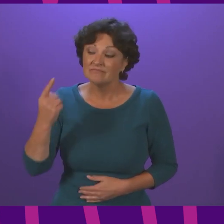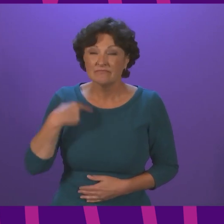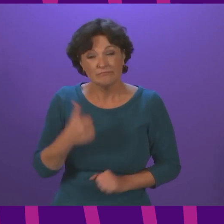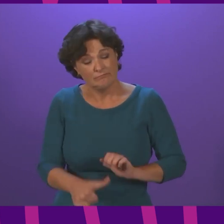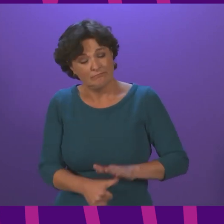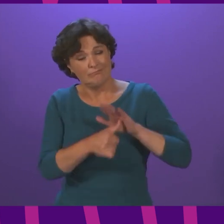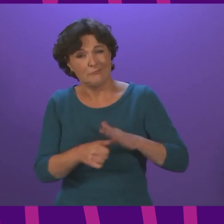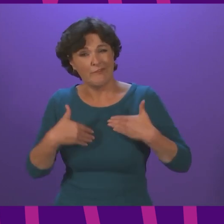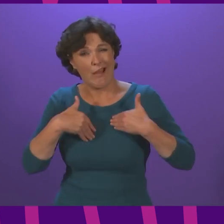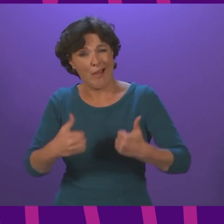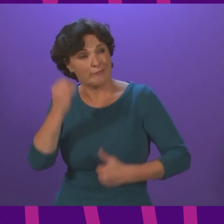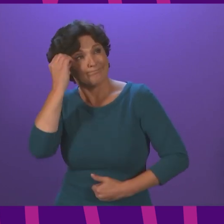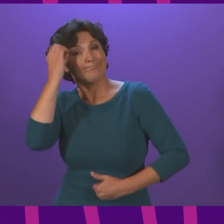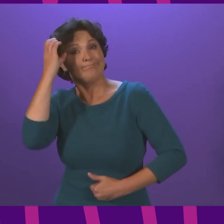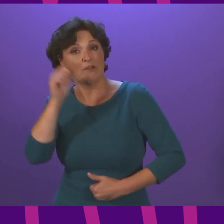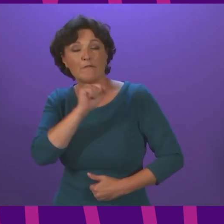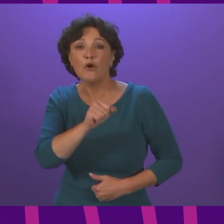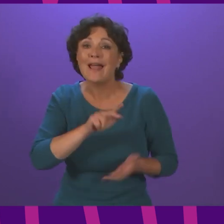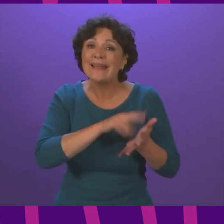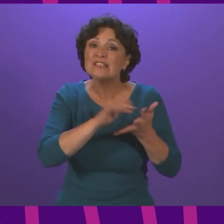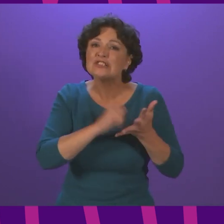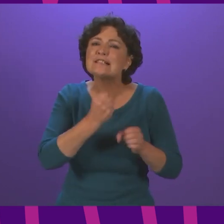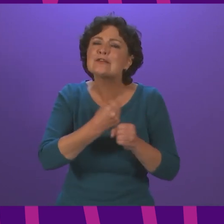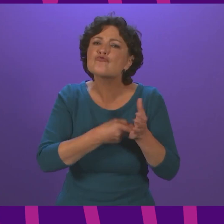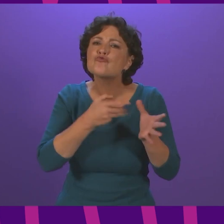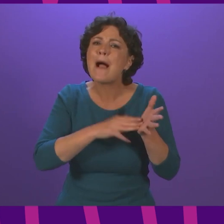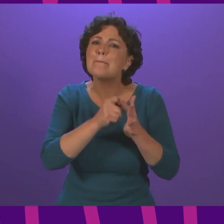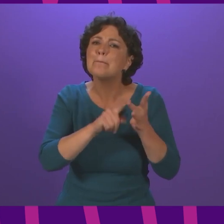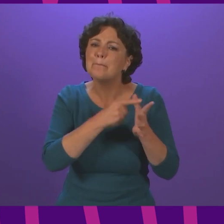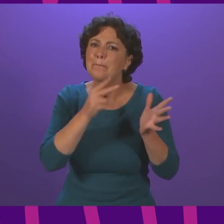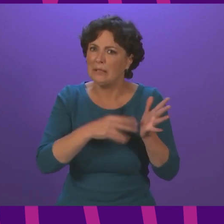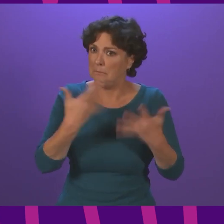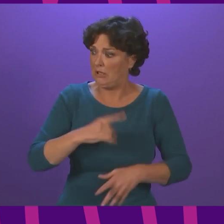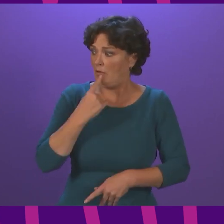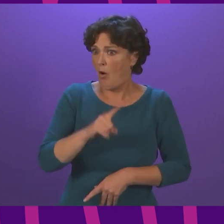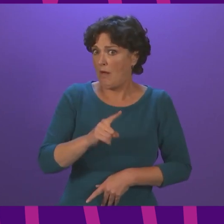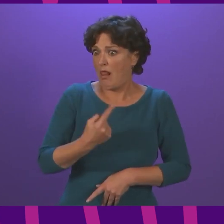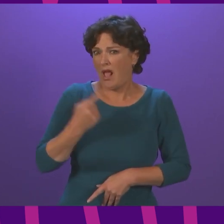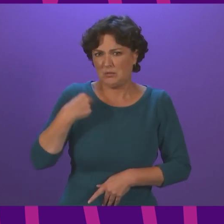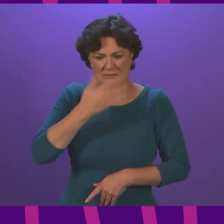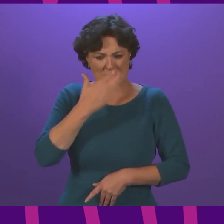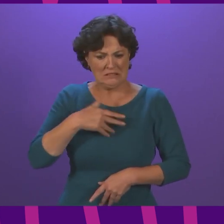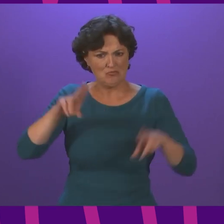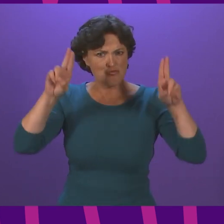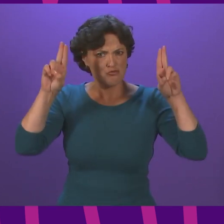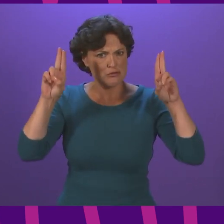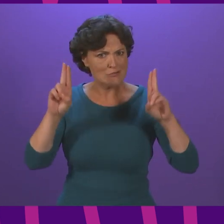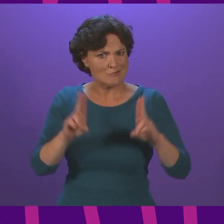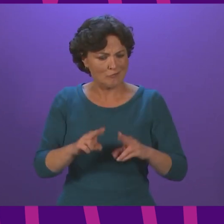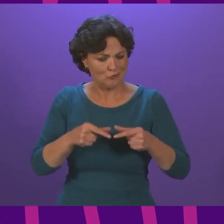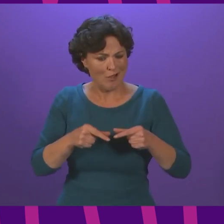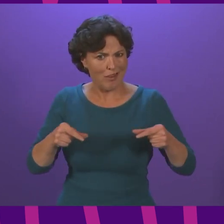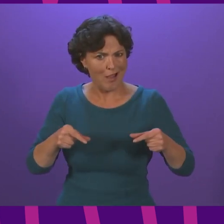health intelligence for NHS Grampian commented last week that there's been a reduction in lateral flow testing with many